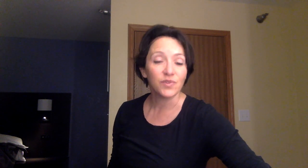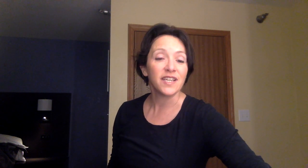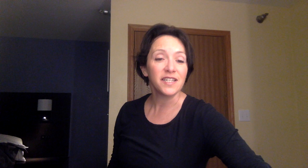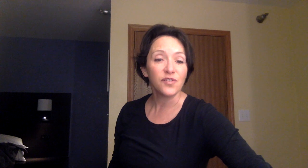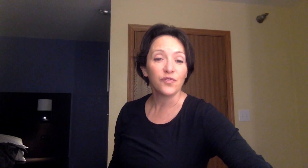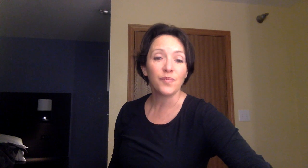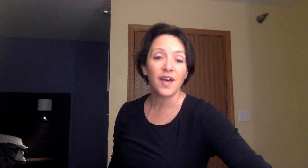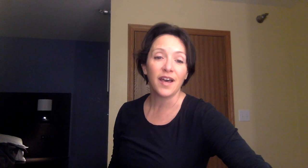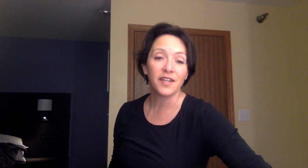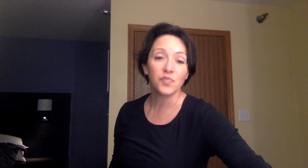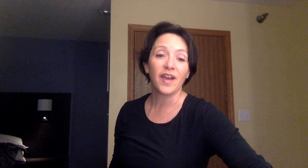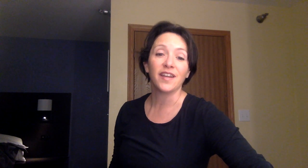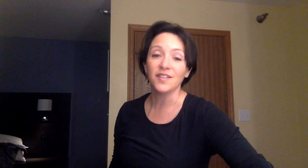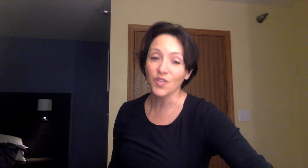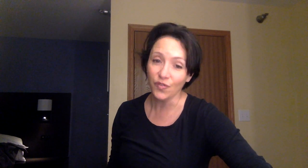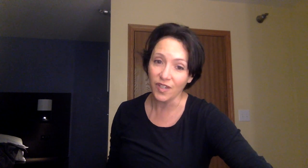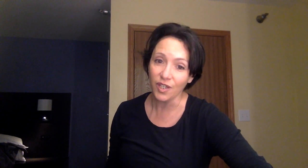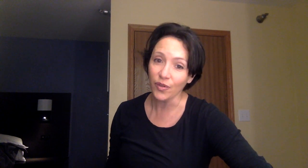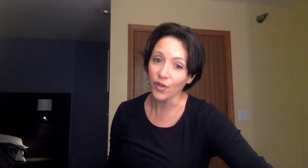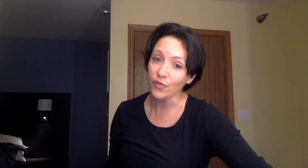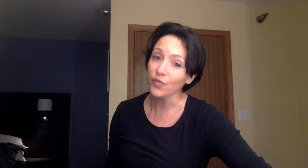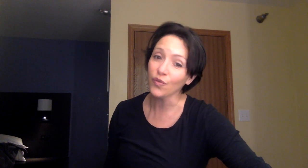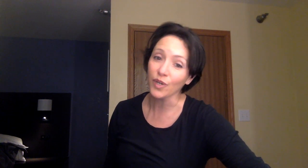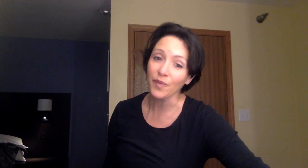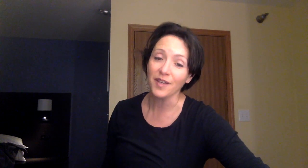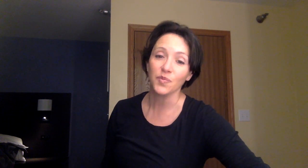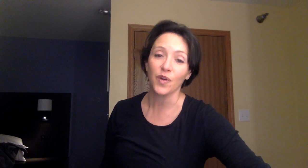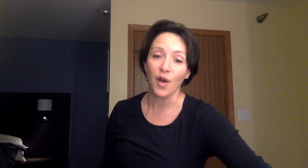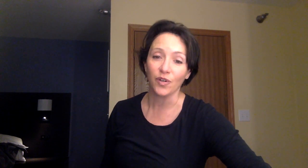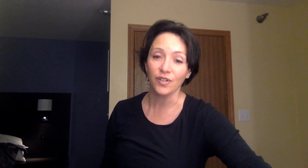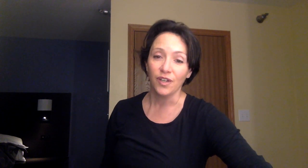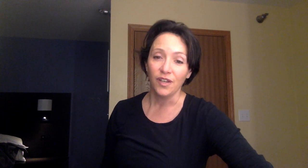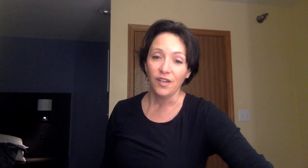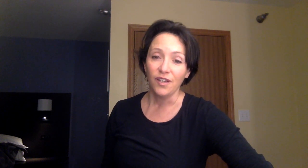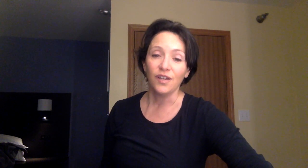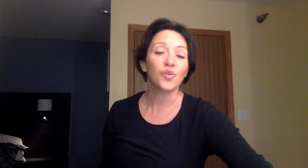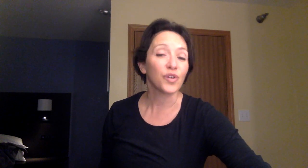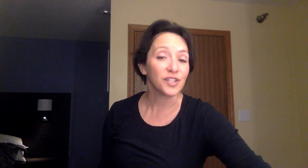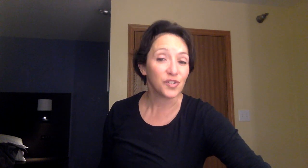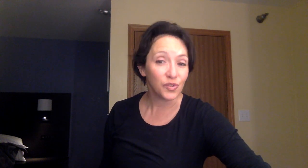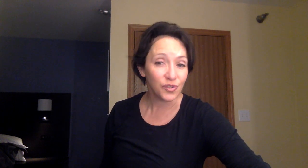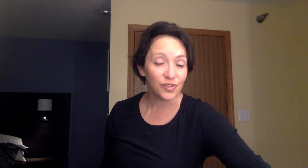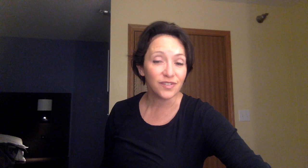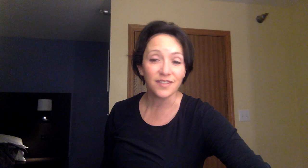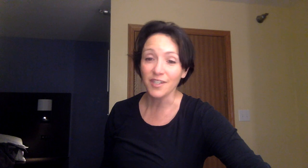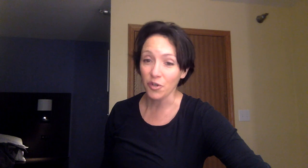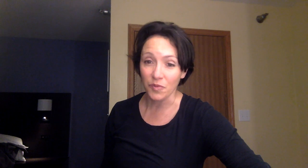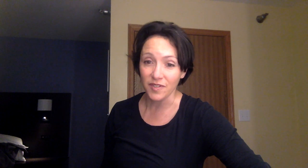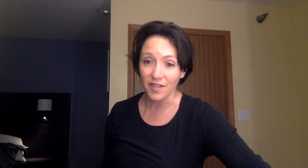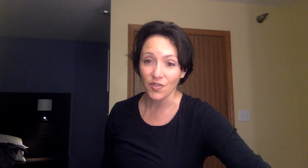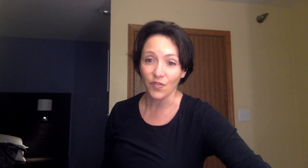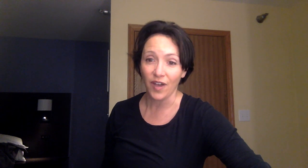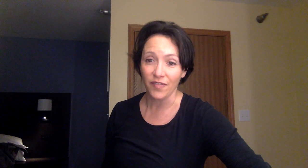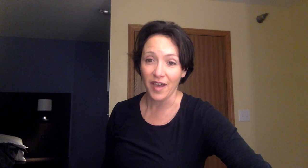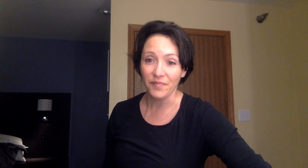was hit from behind by an SUV going over 40 miles per hour. According to Google, 0% survived that.